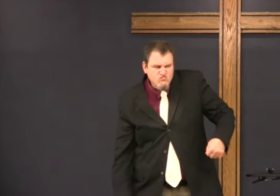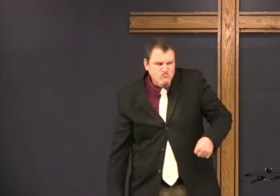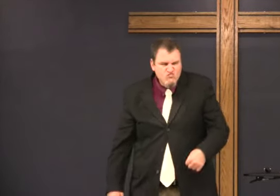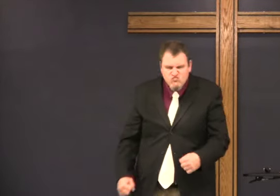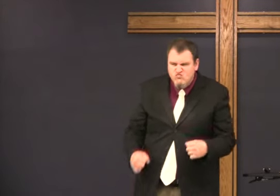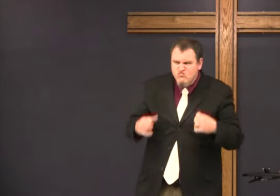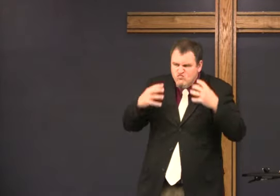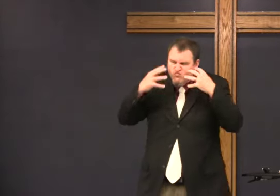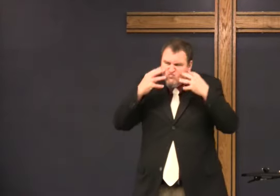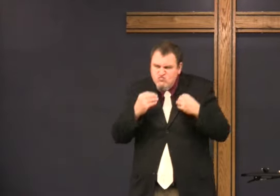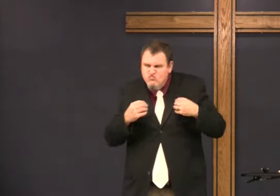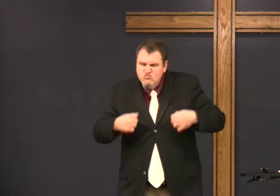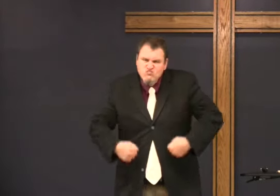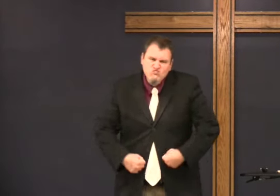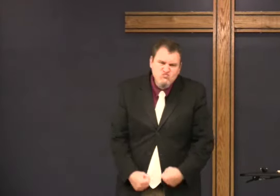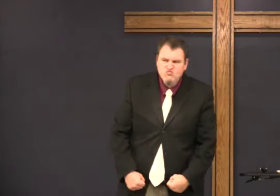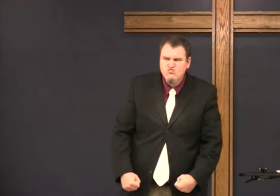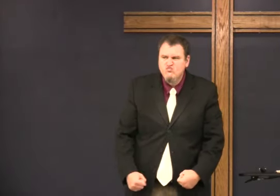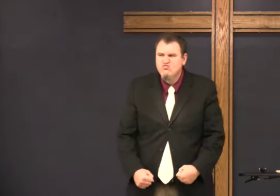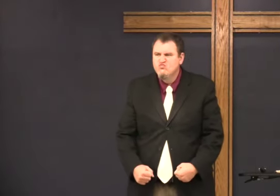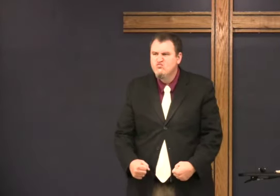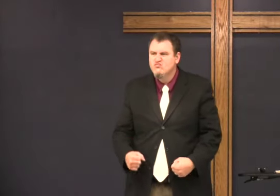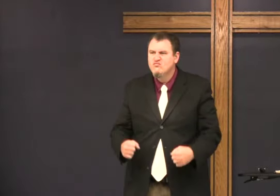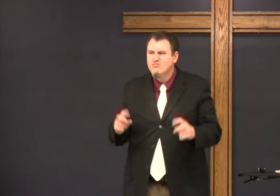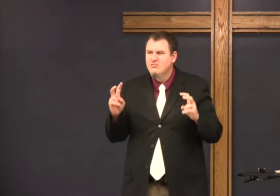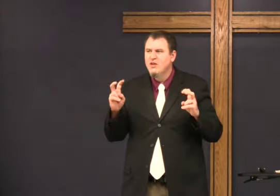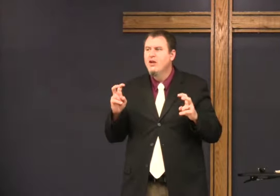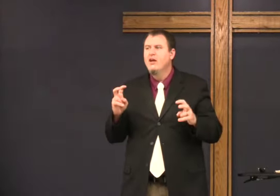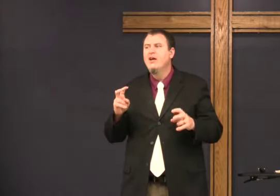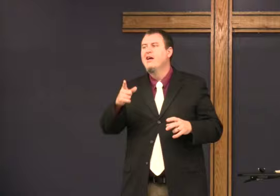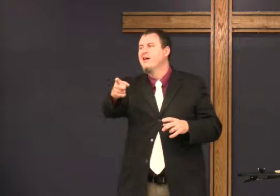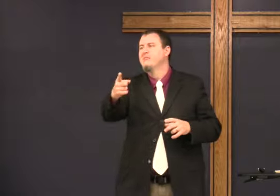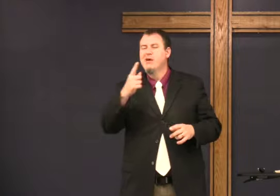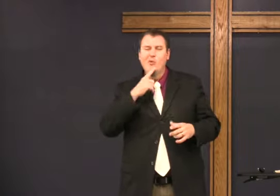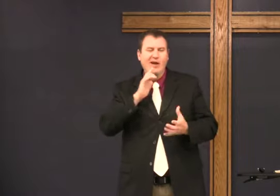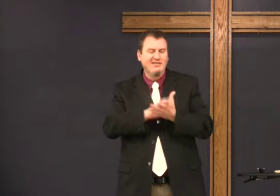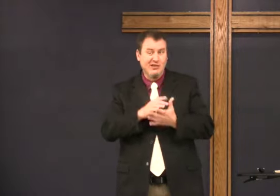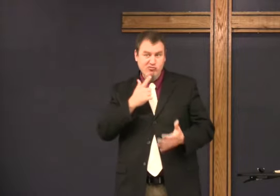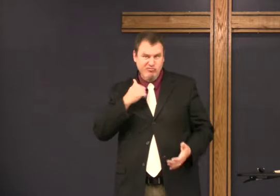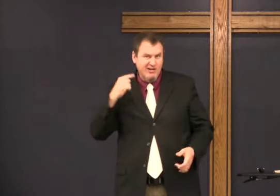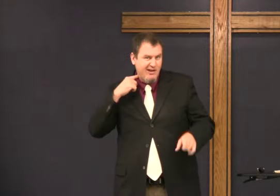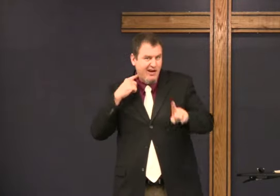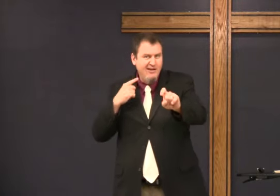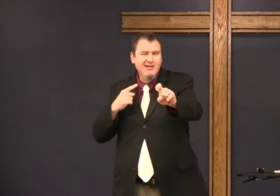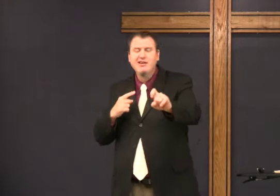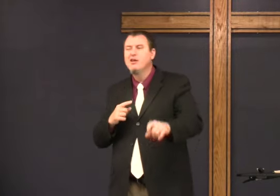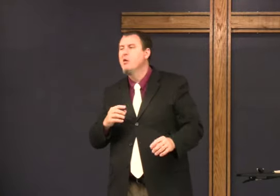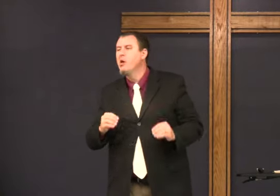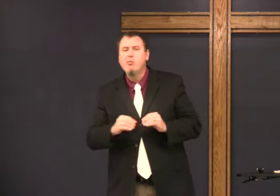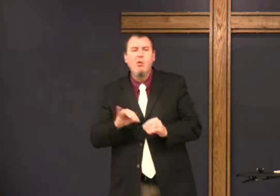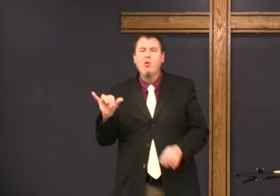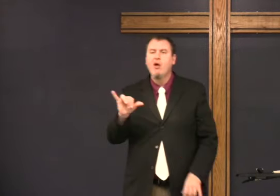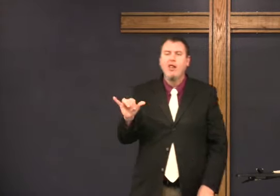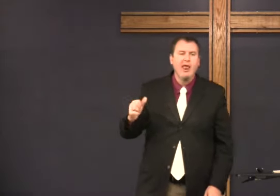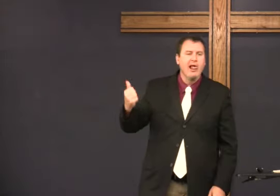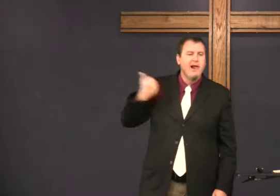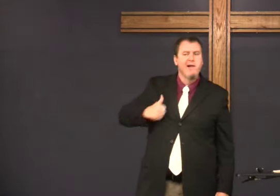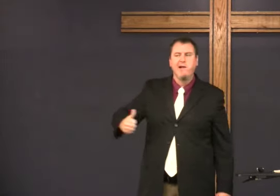Somebody who's a rough, a beard, a cow. My wife is more